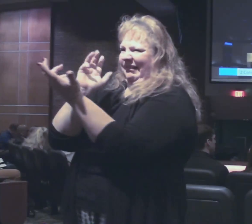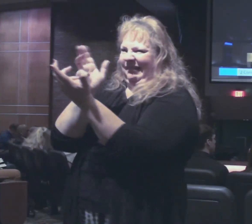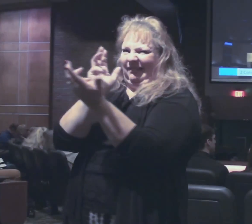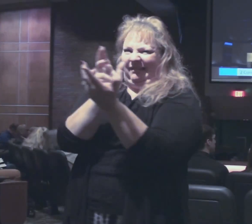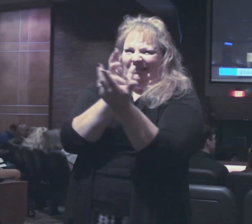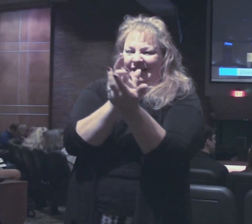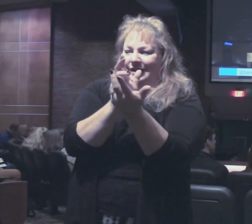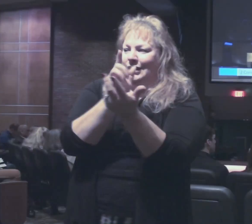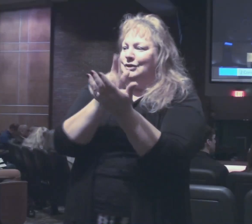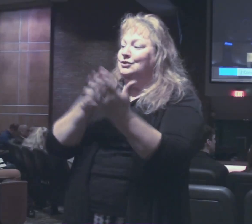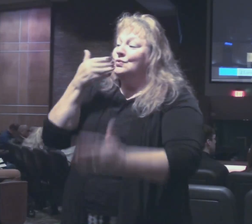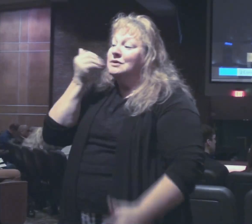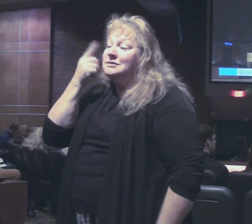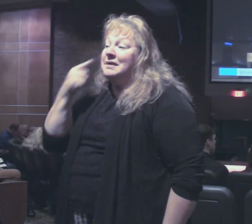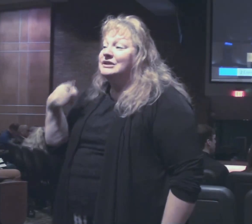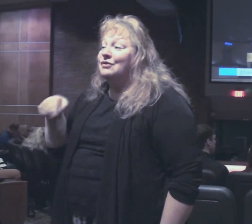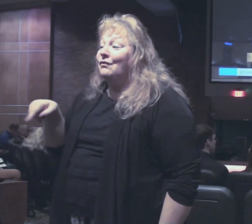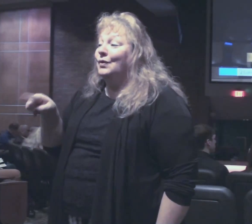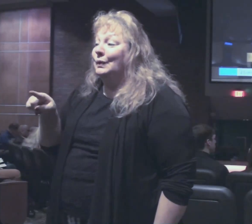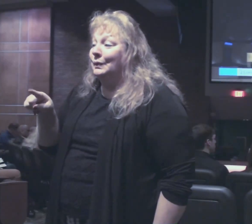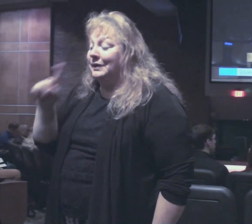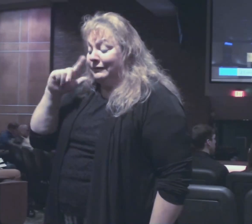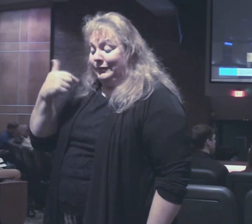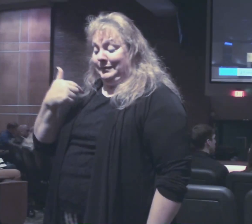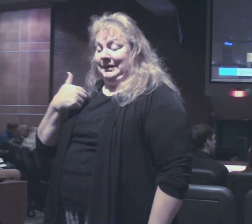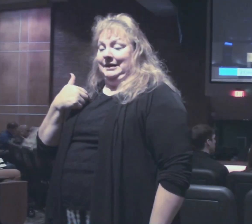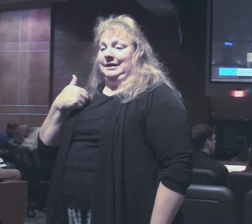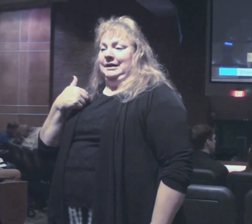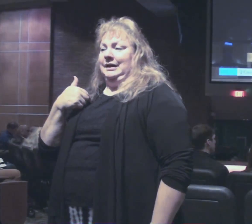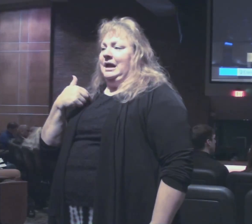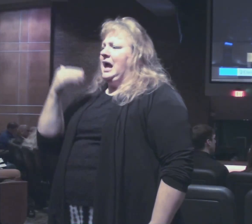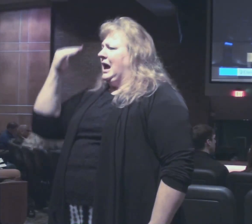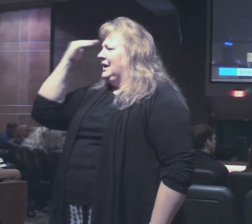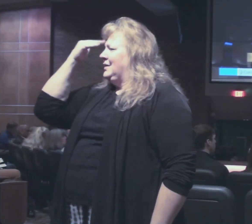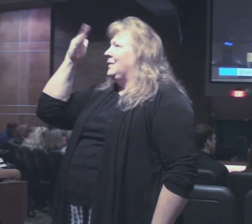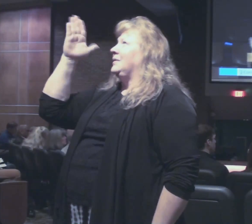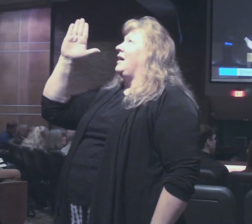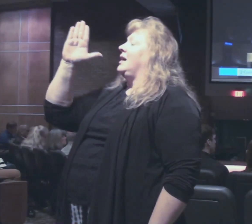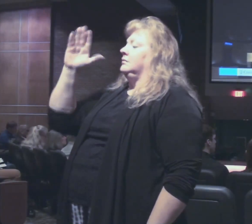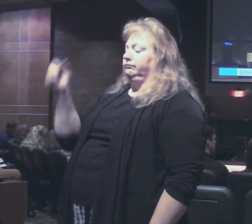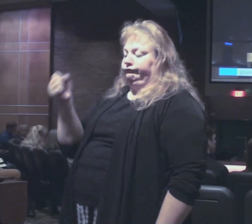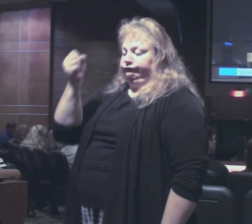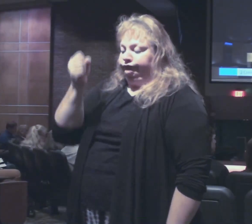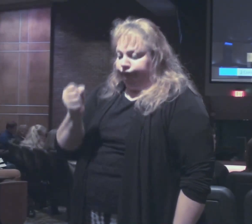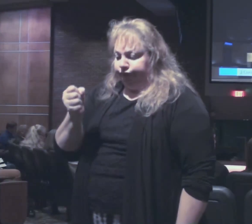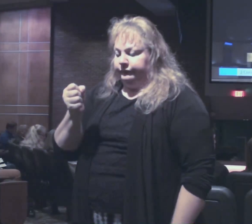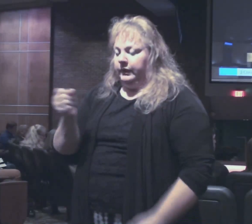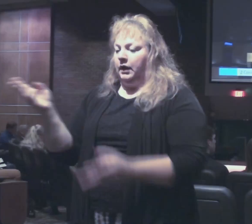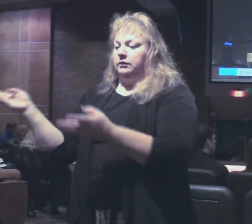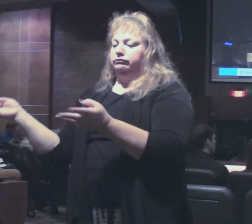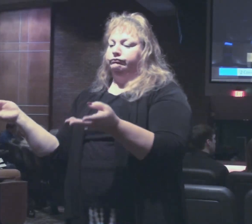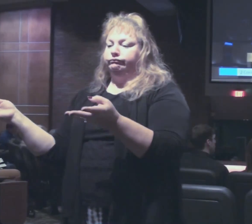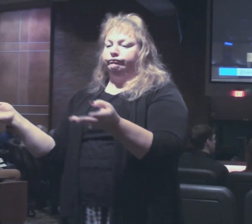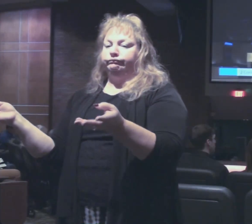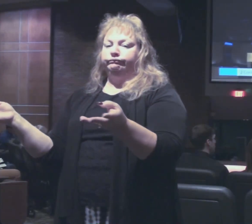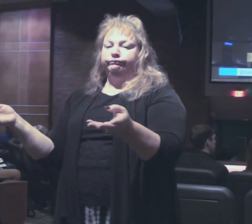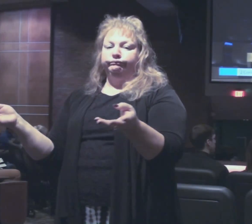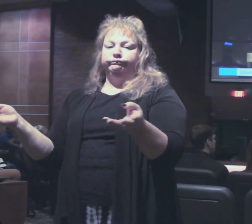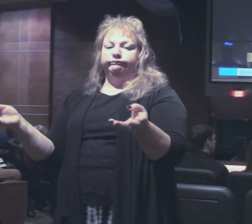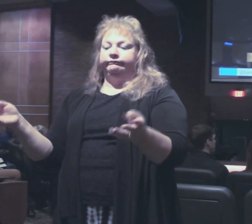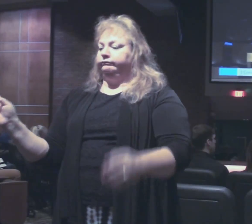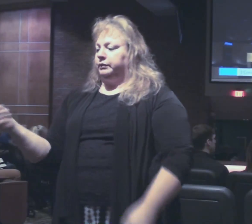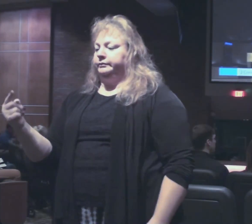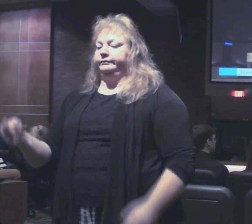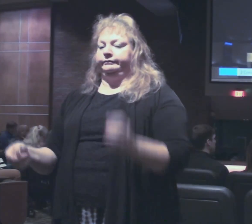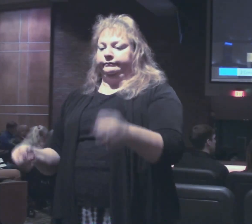according to what is best for us I'm glad to know God just hasn't put me on the assembly line here comes another